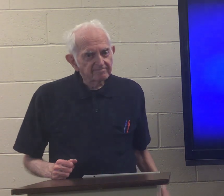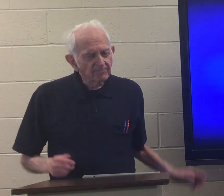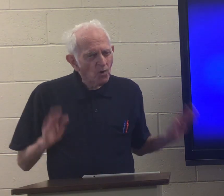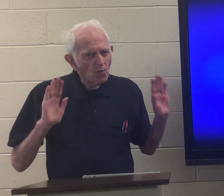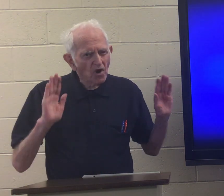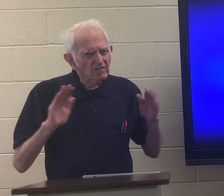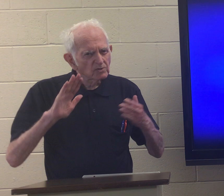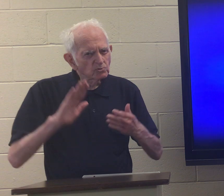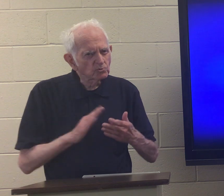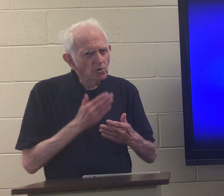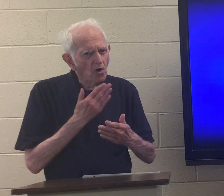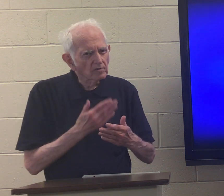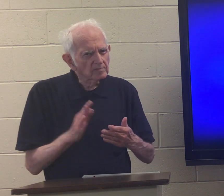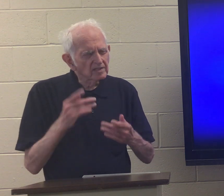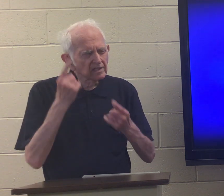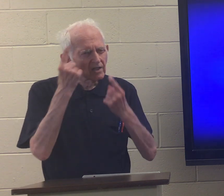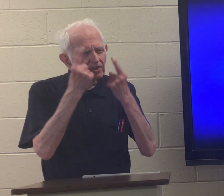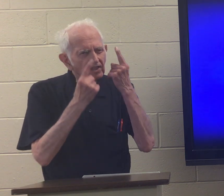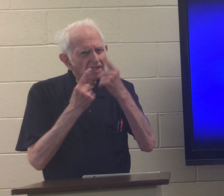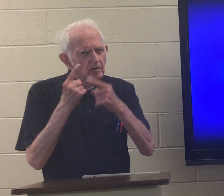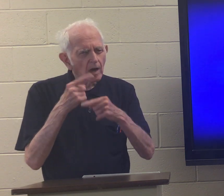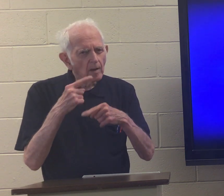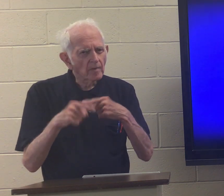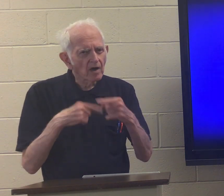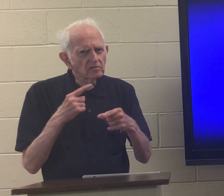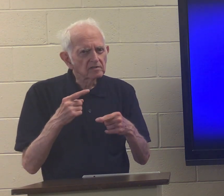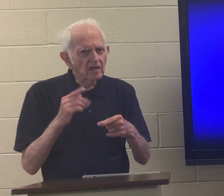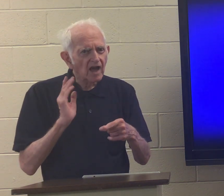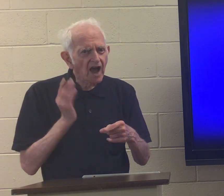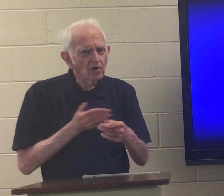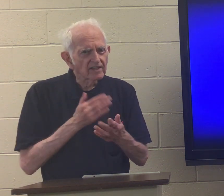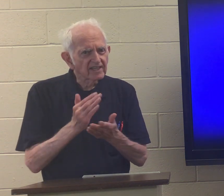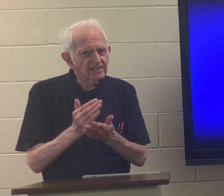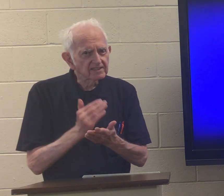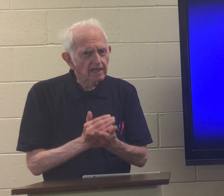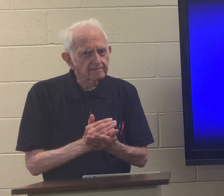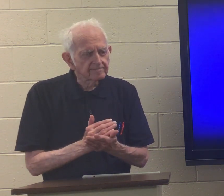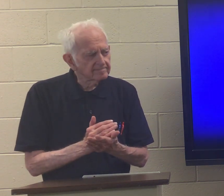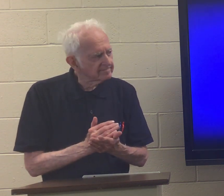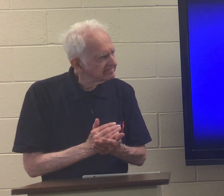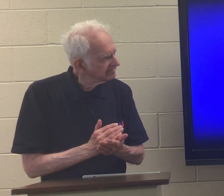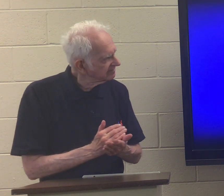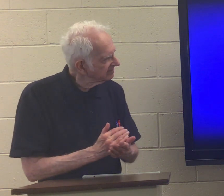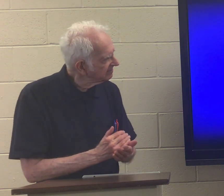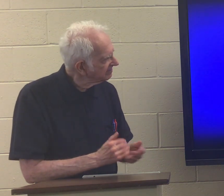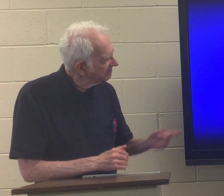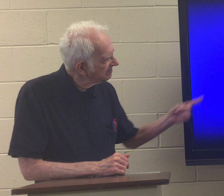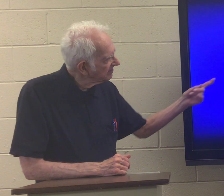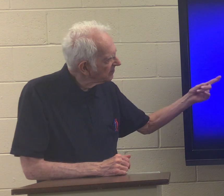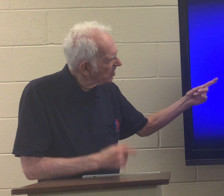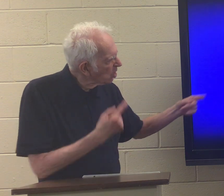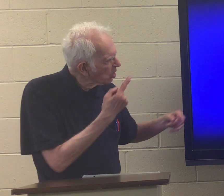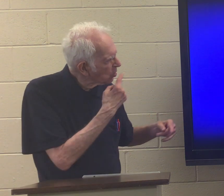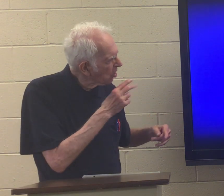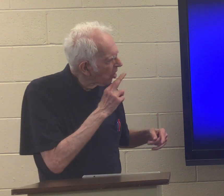amen it's a wonderful song to think about for our lesson who